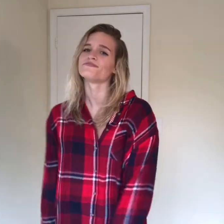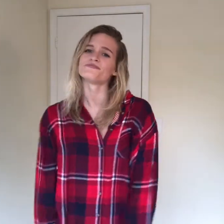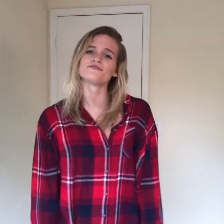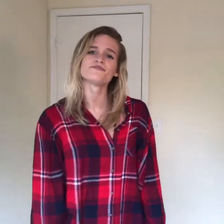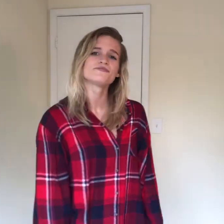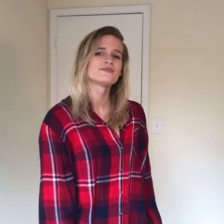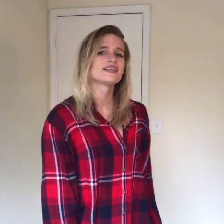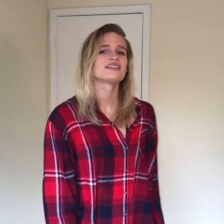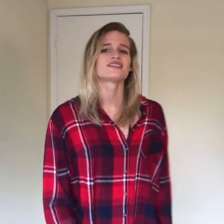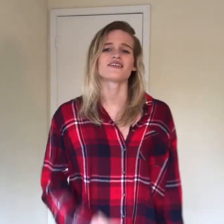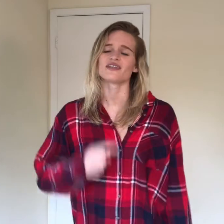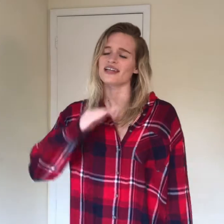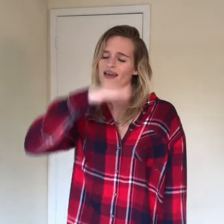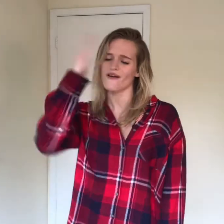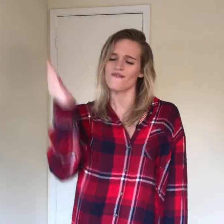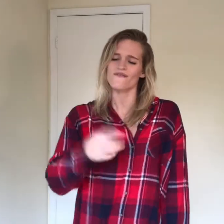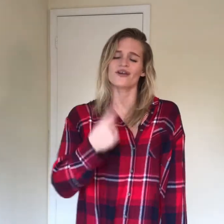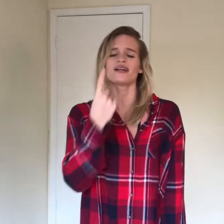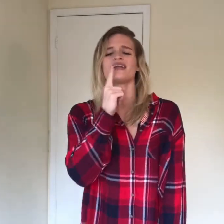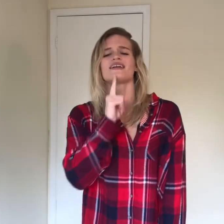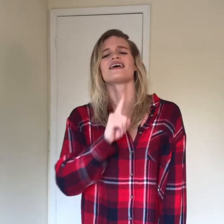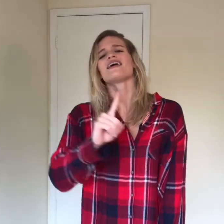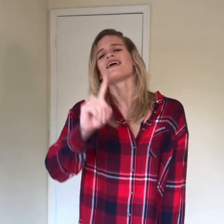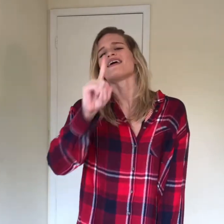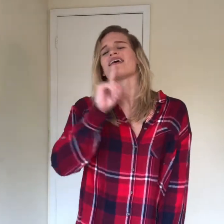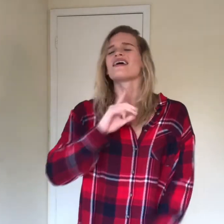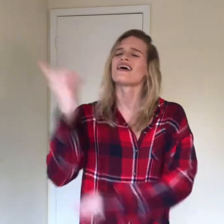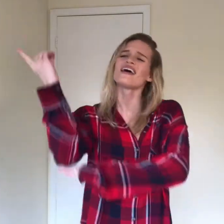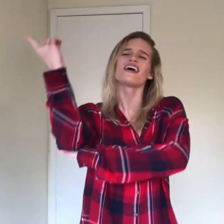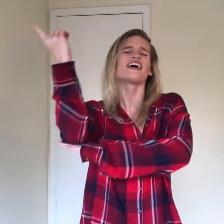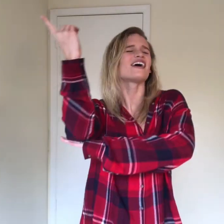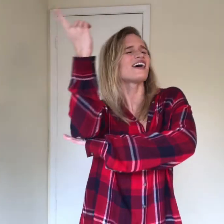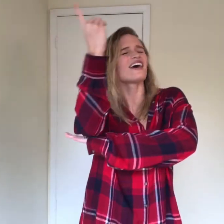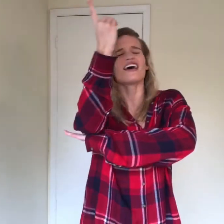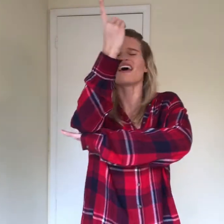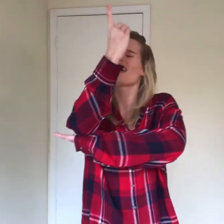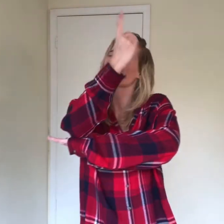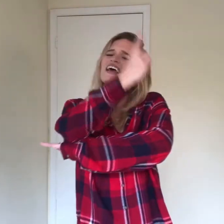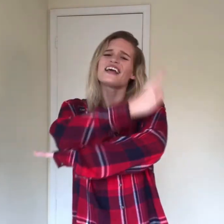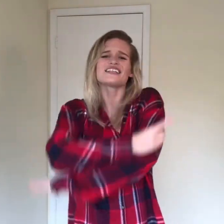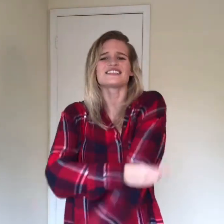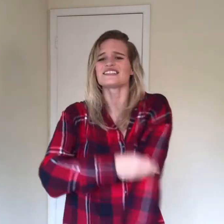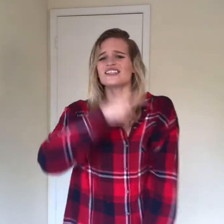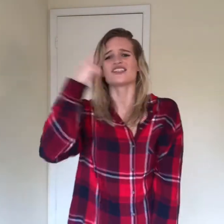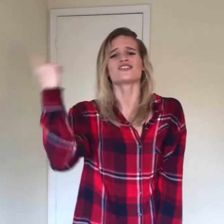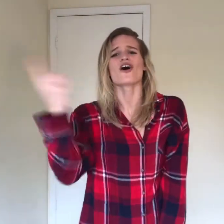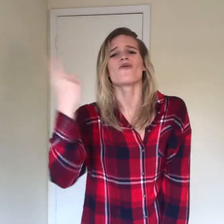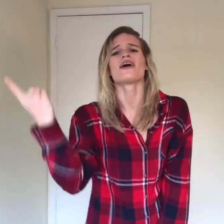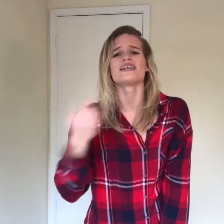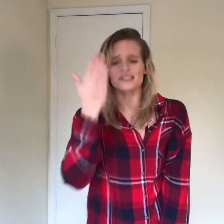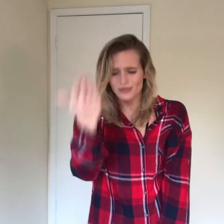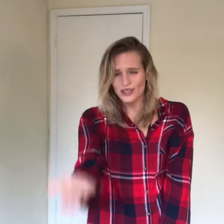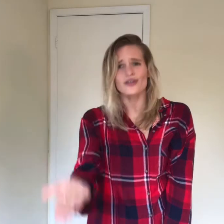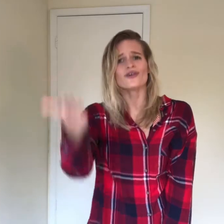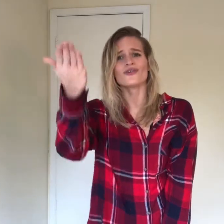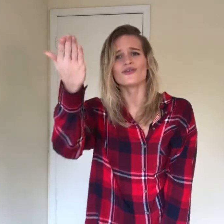There's never lonely days Cause there's always been you